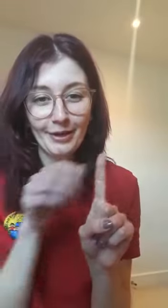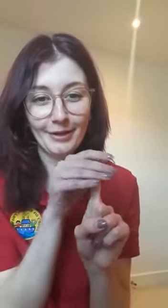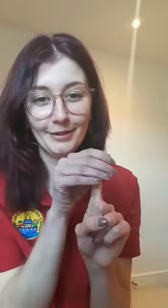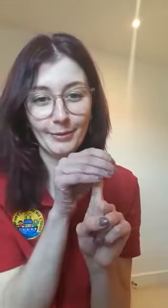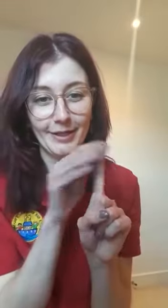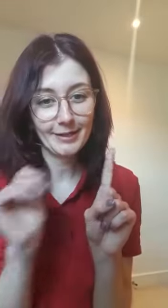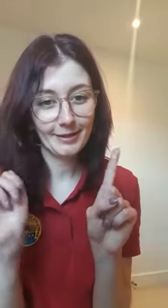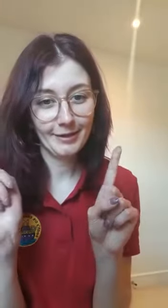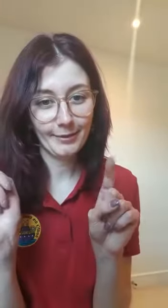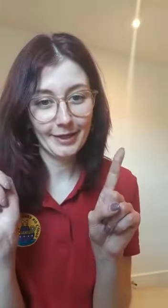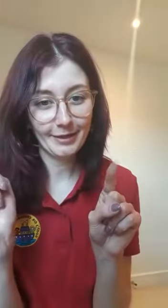Squeeze. Wiggle.